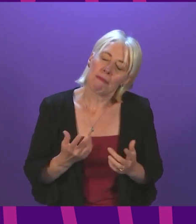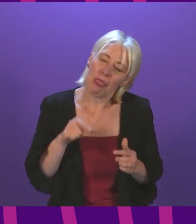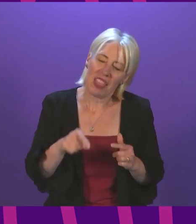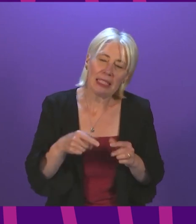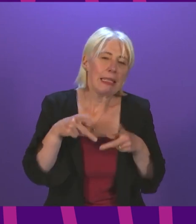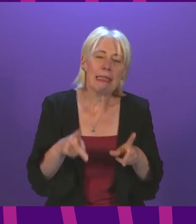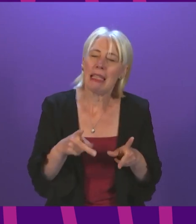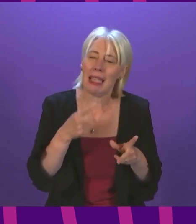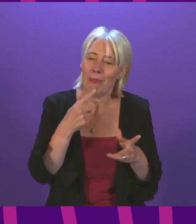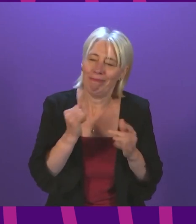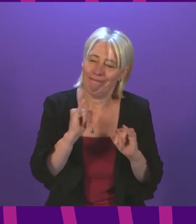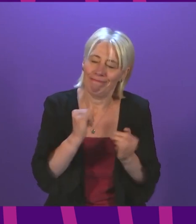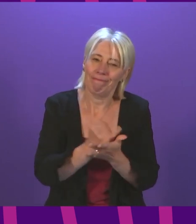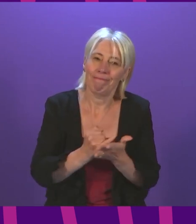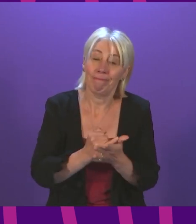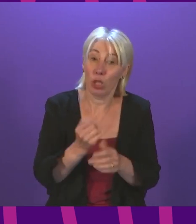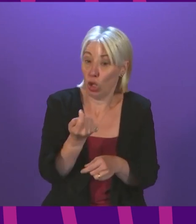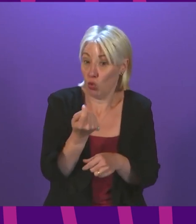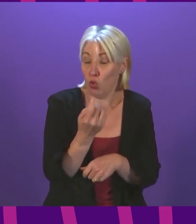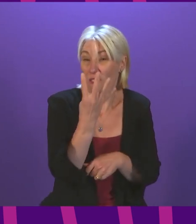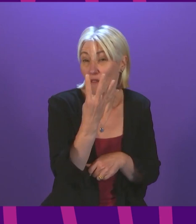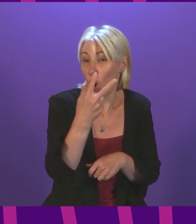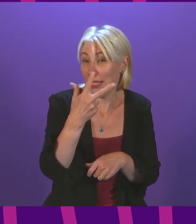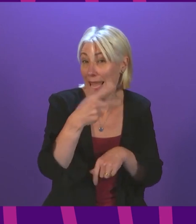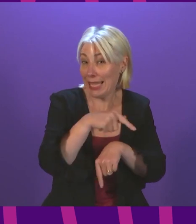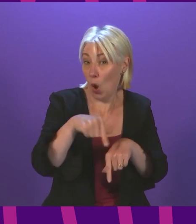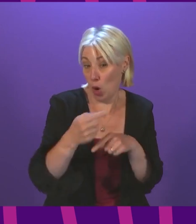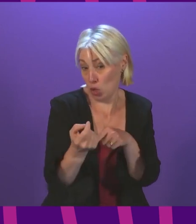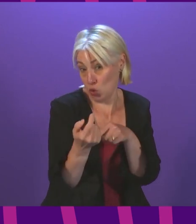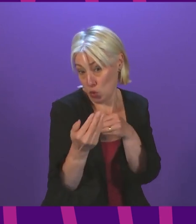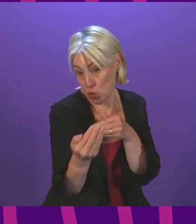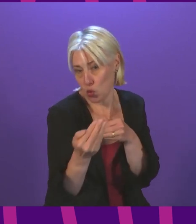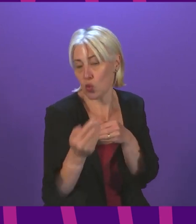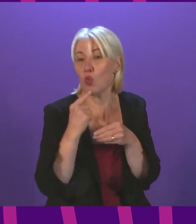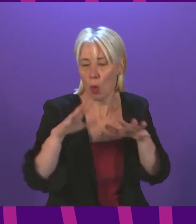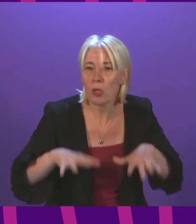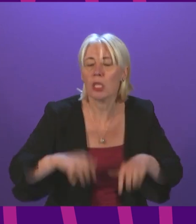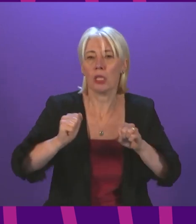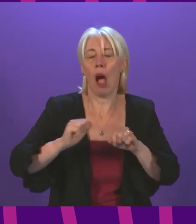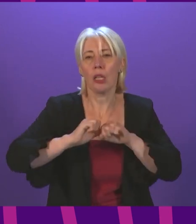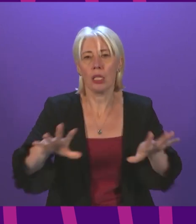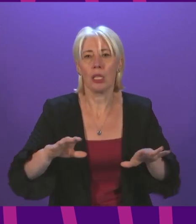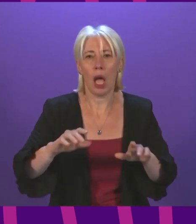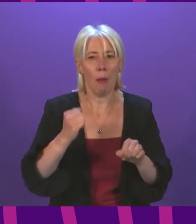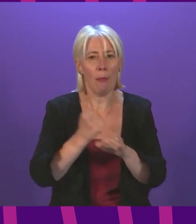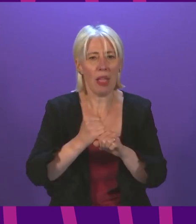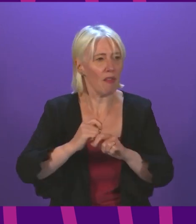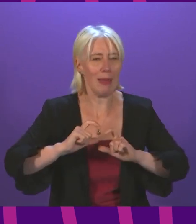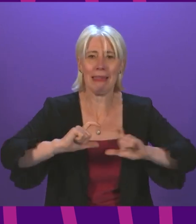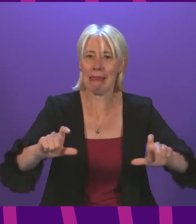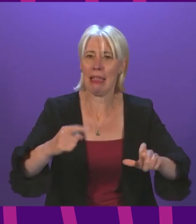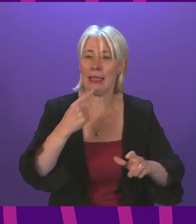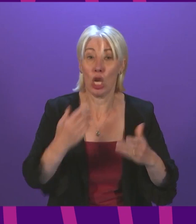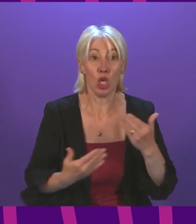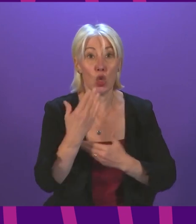In a little over 48 hours' time, it will come into force, yet the Government is still publishing vital new